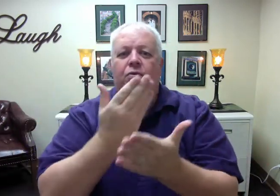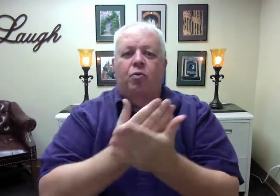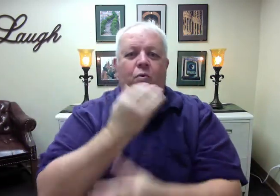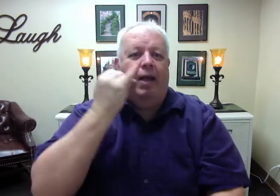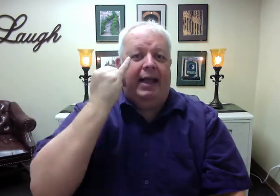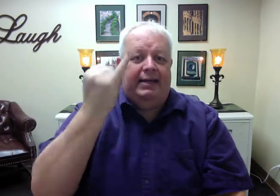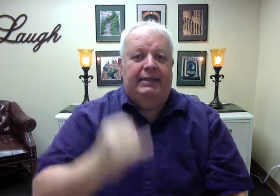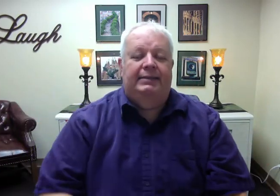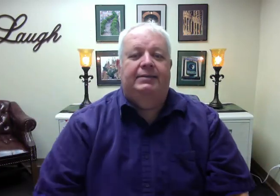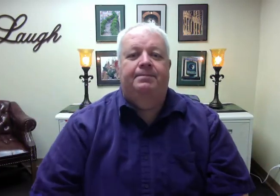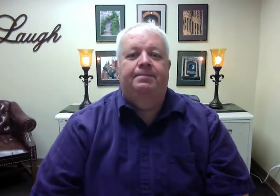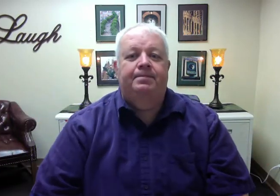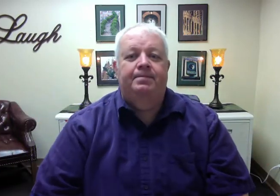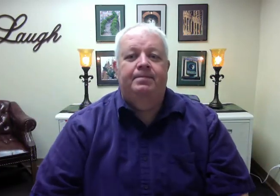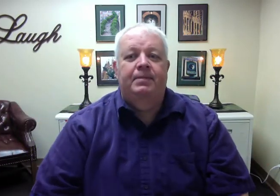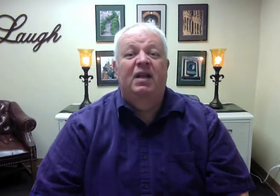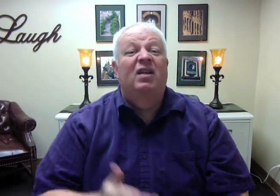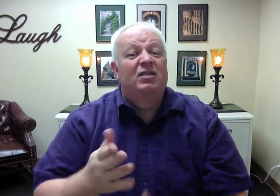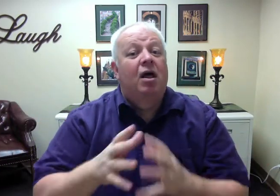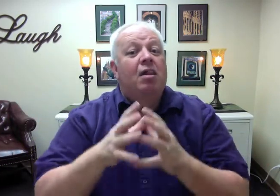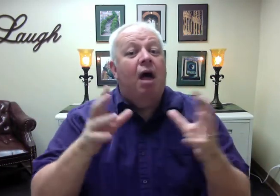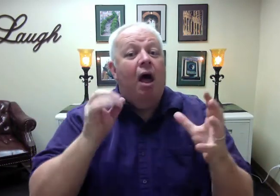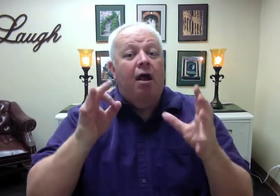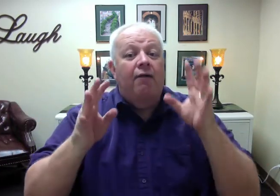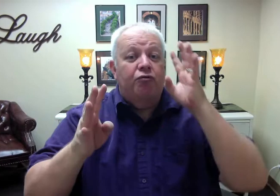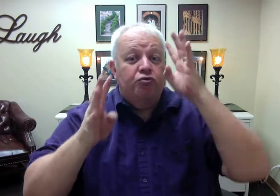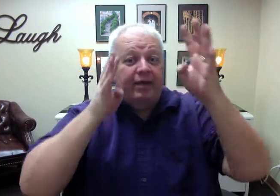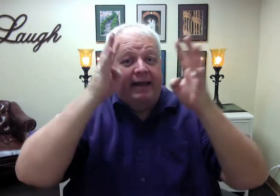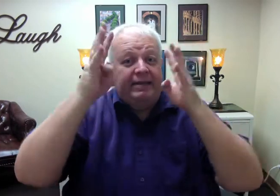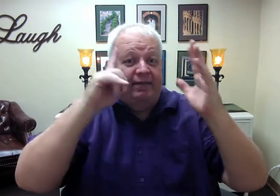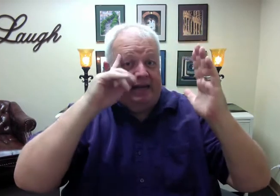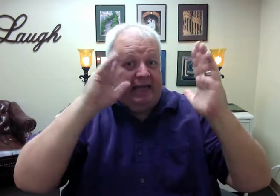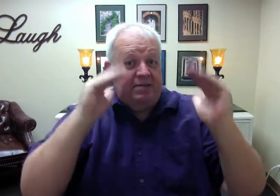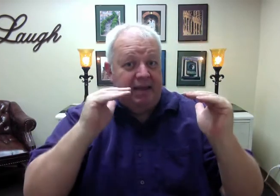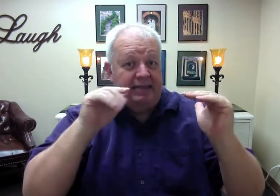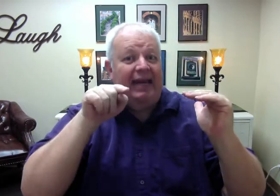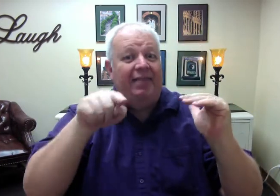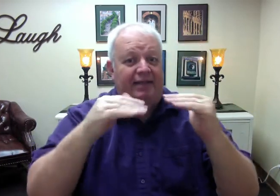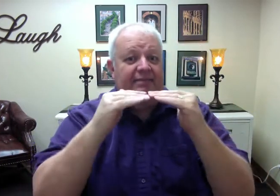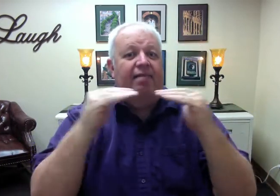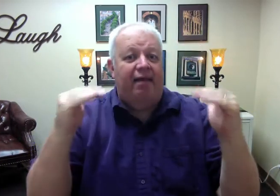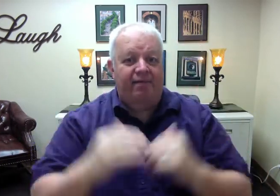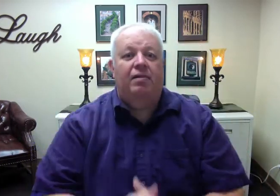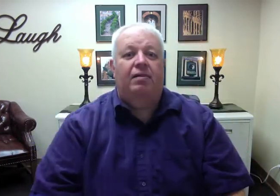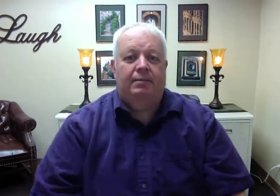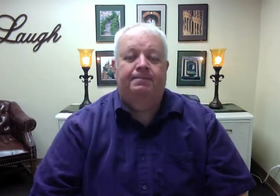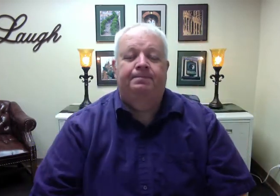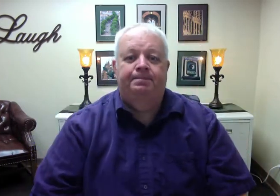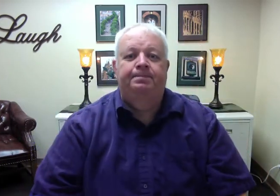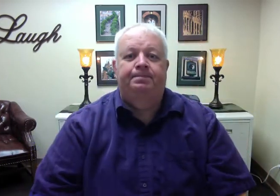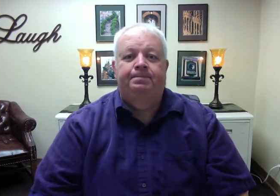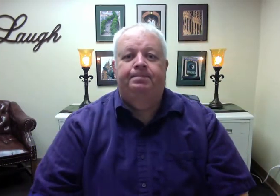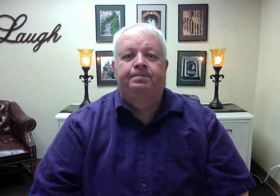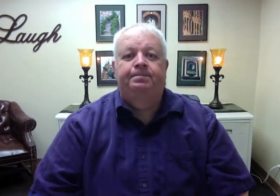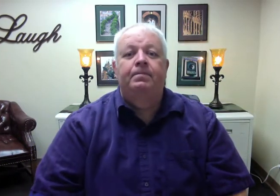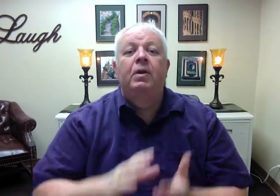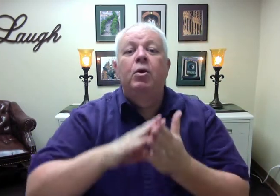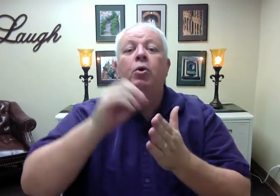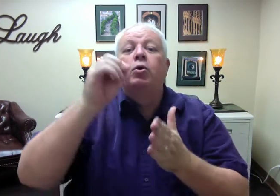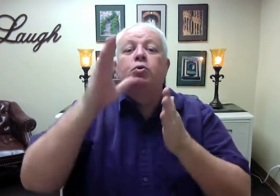There is a great deal of creativity expected at this stage. Students might